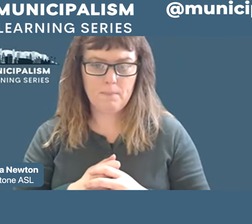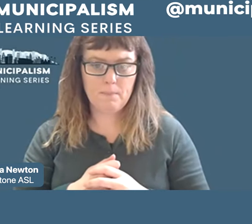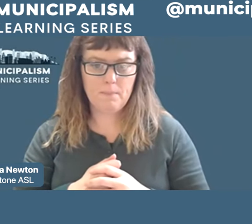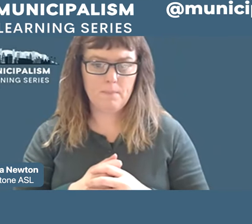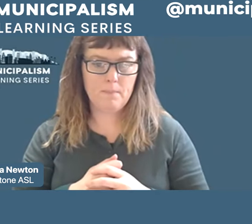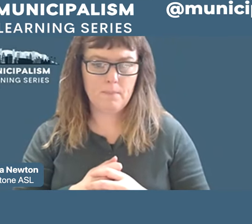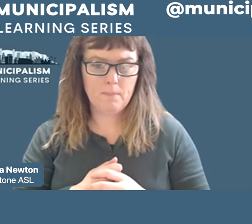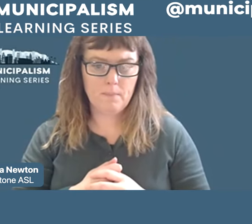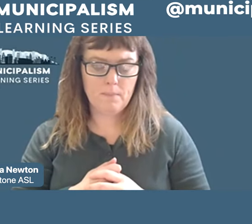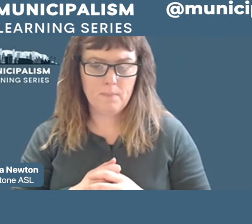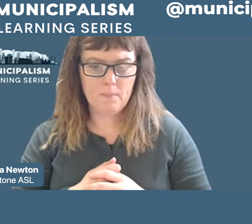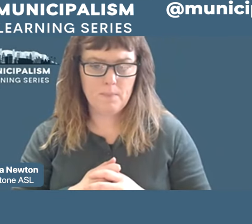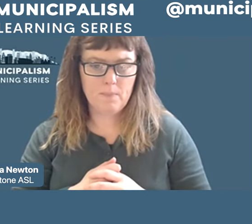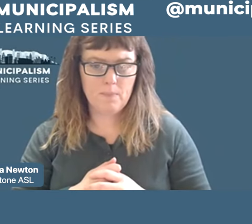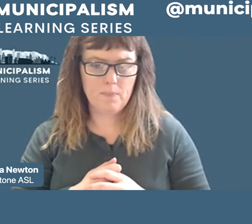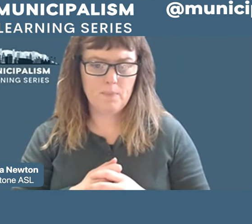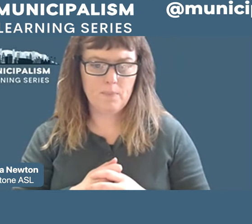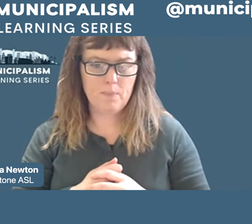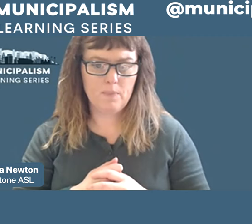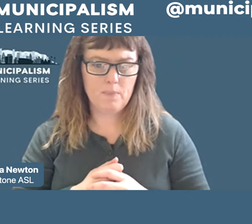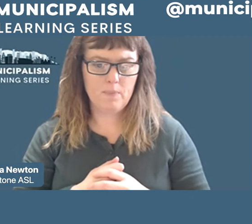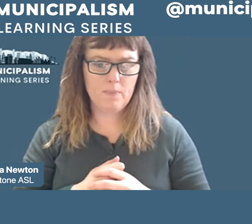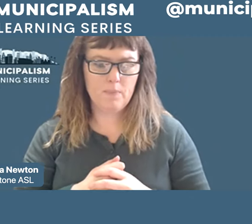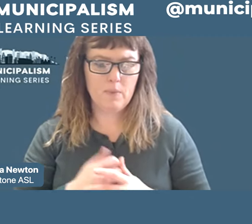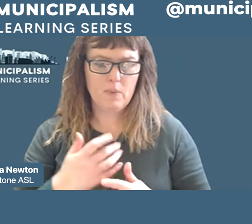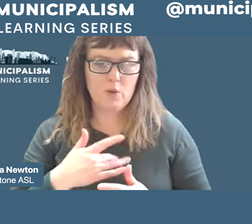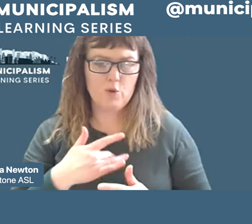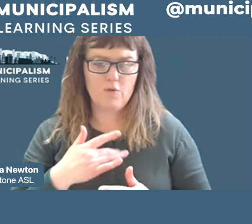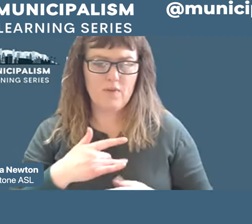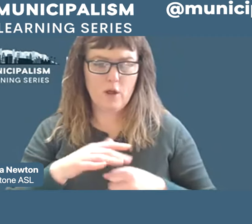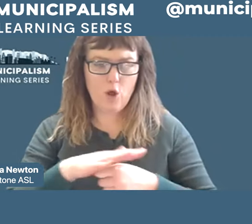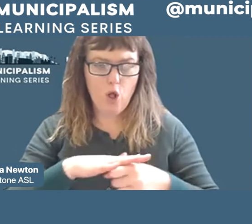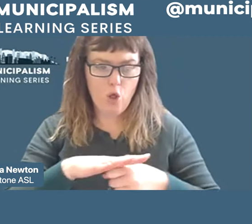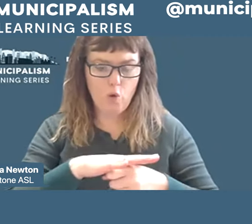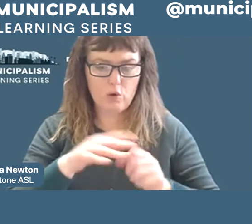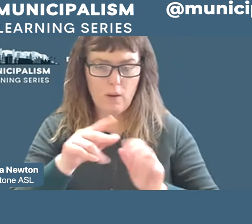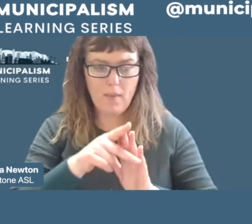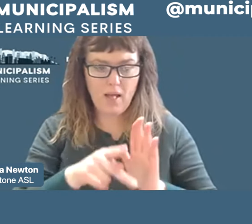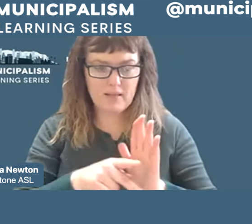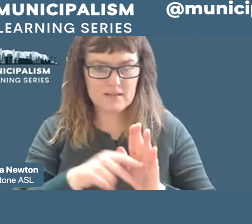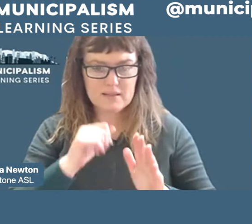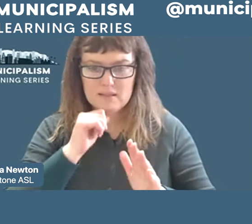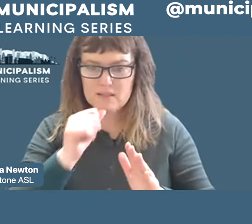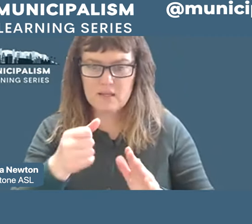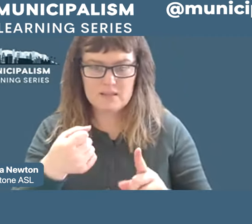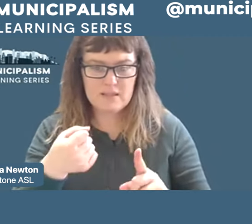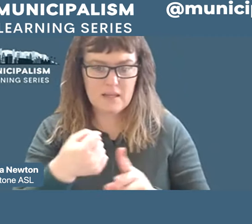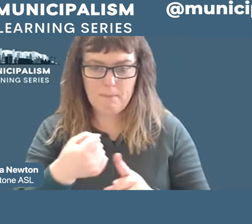feel like in local politics it doesn't have a lot of impact in the kind of like broader